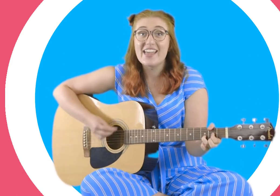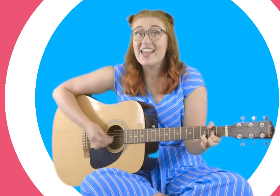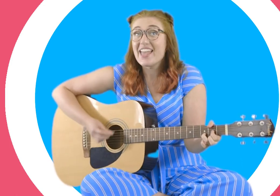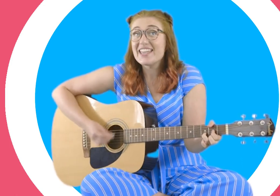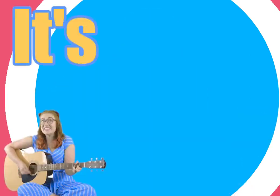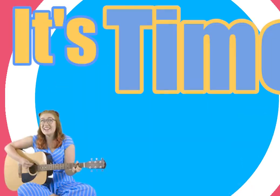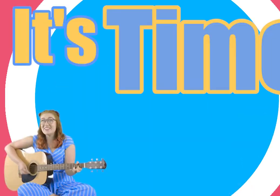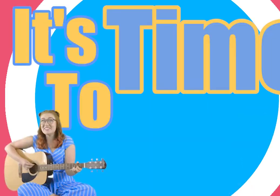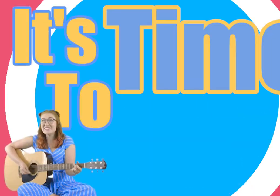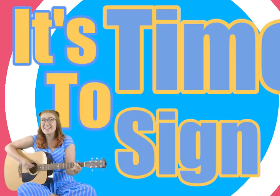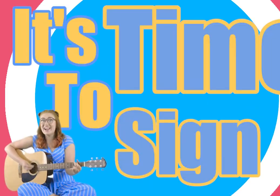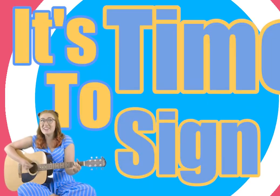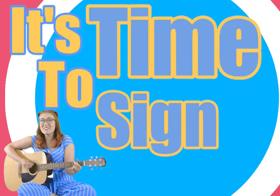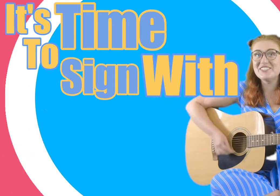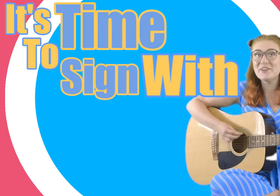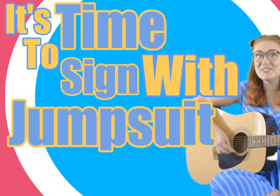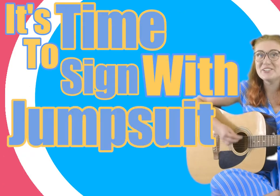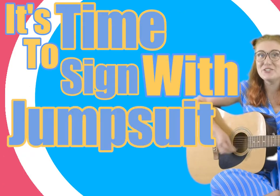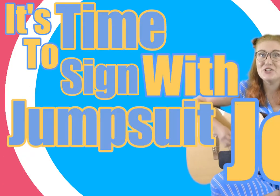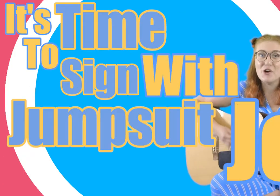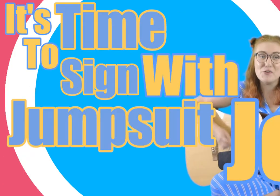It's time to sign with Jumpsuit Joe.